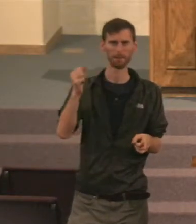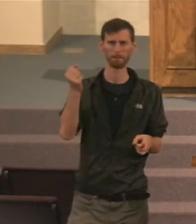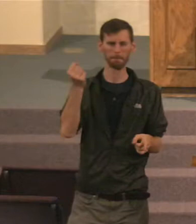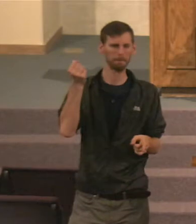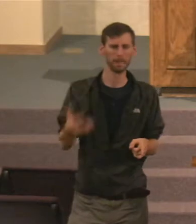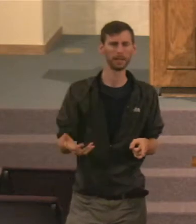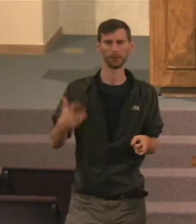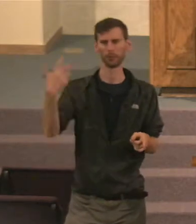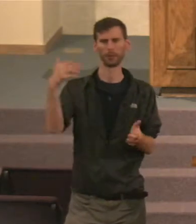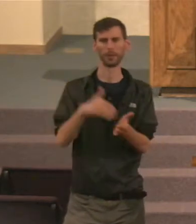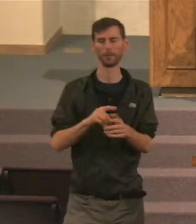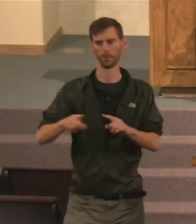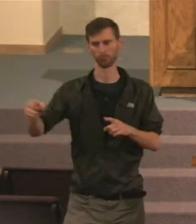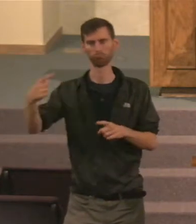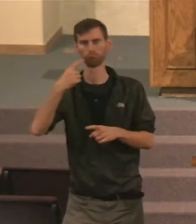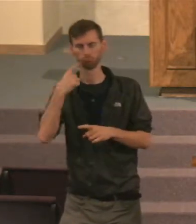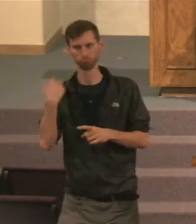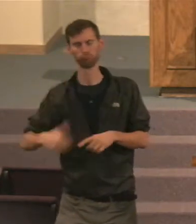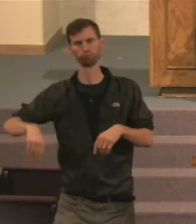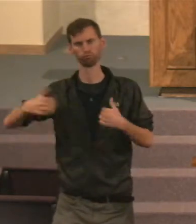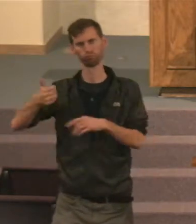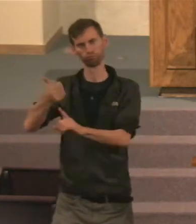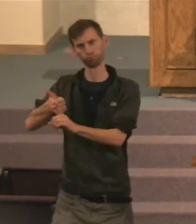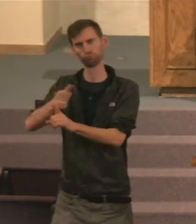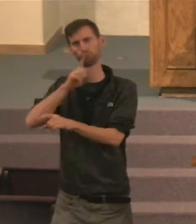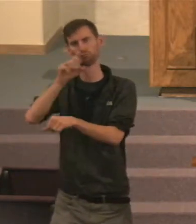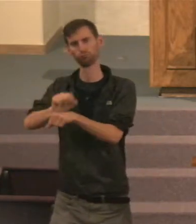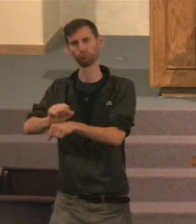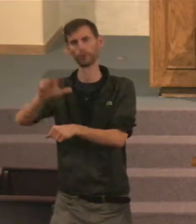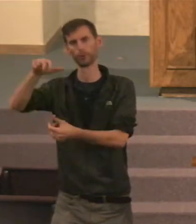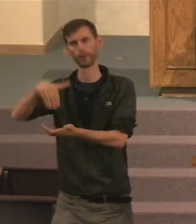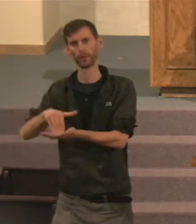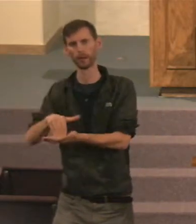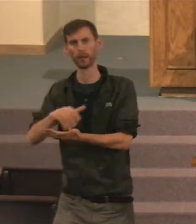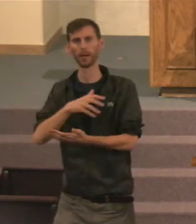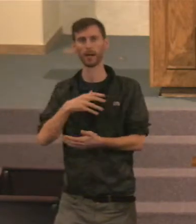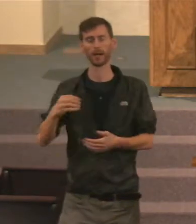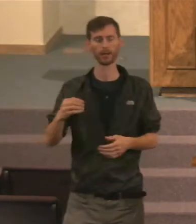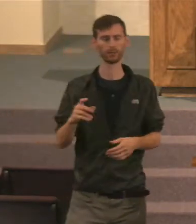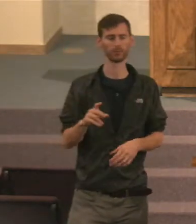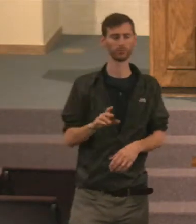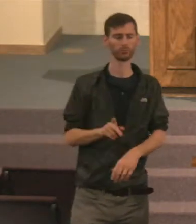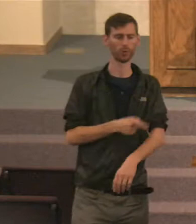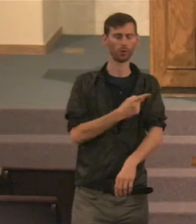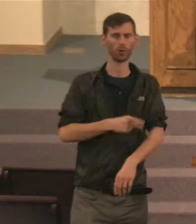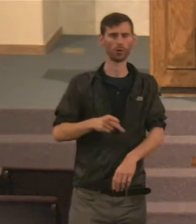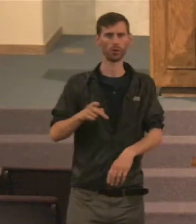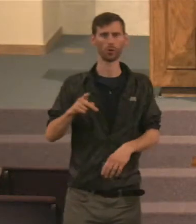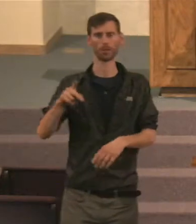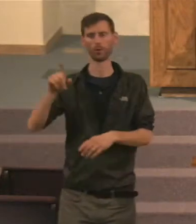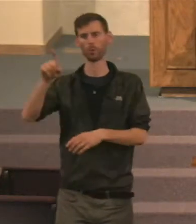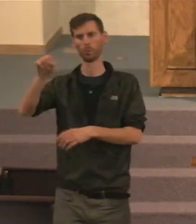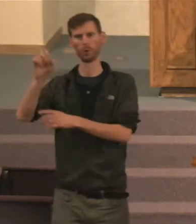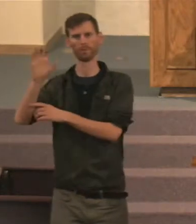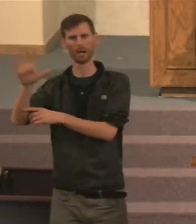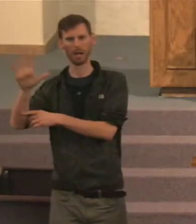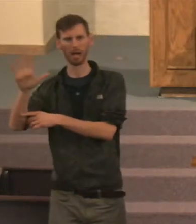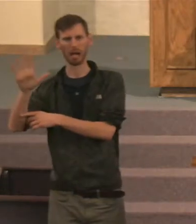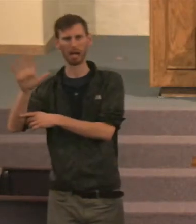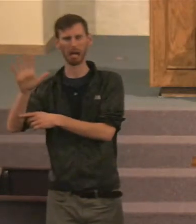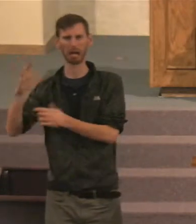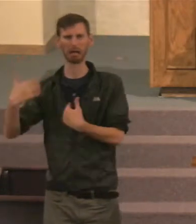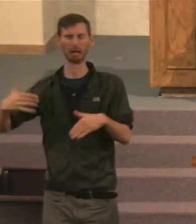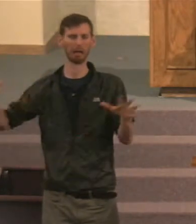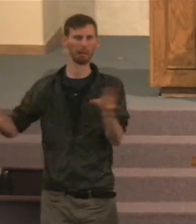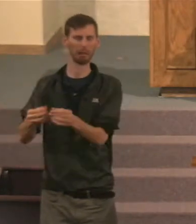proverbs, And 105 songs. And it talks there, In the verse 4, Verse 30, About the wisdom, That he had.